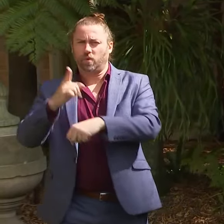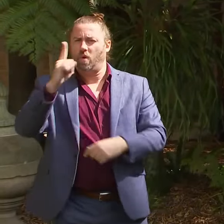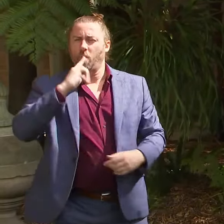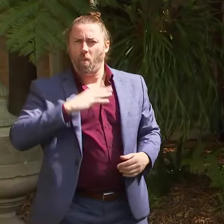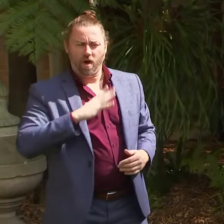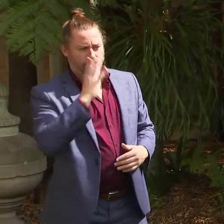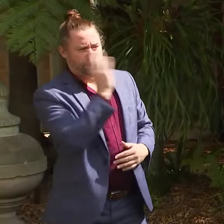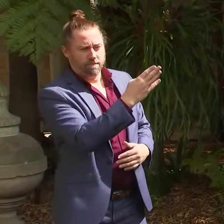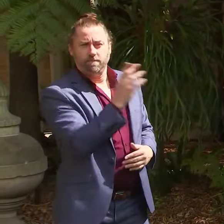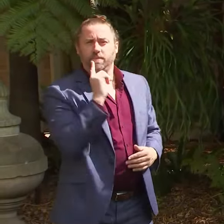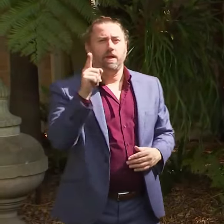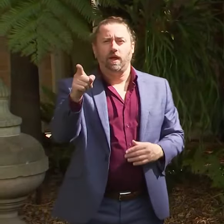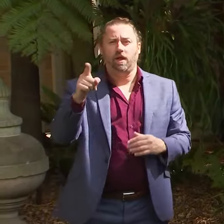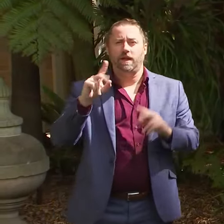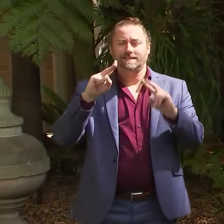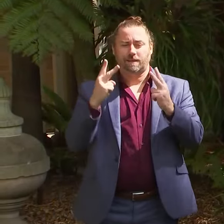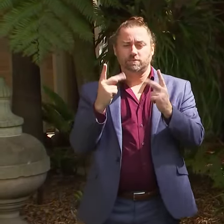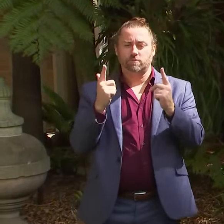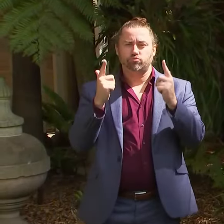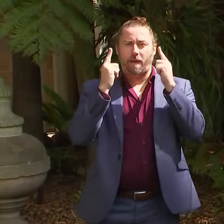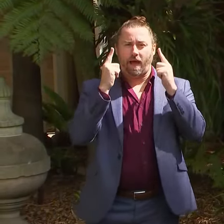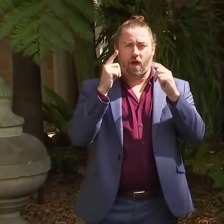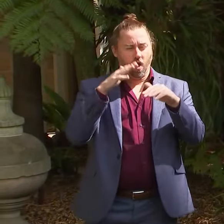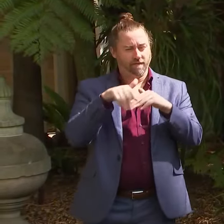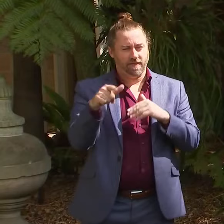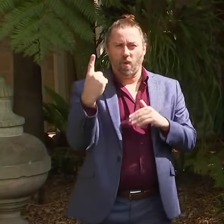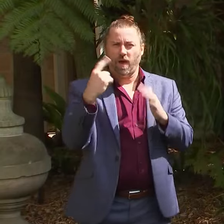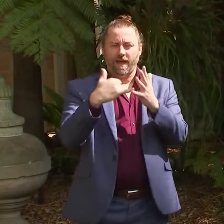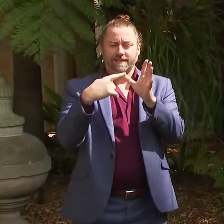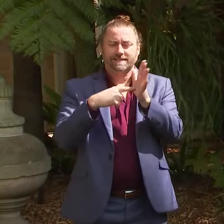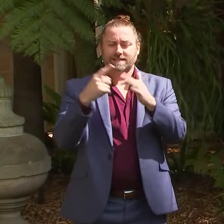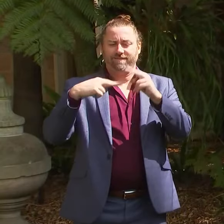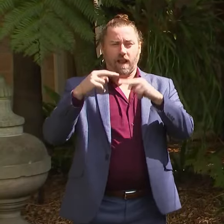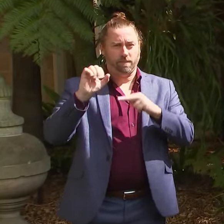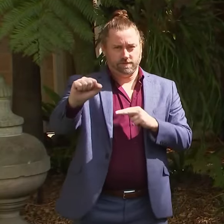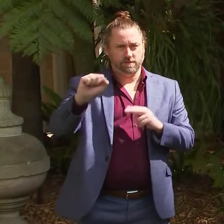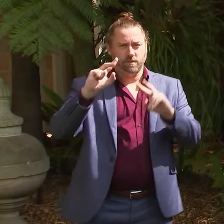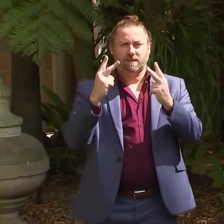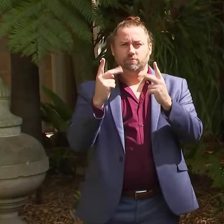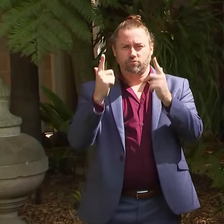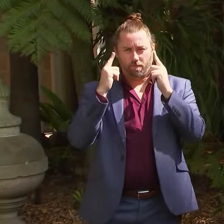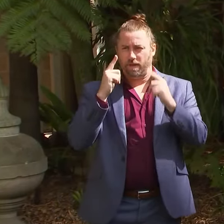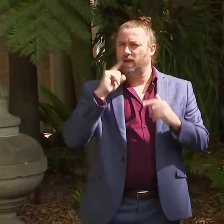You'd have to talk to the Deputy Premier about that process. He, it was run by State Development.